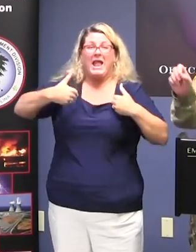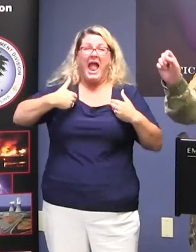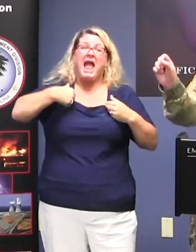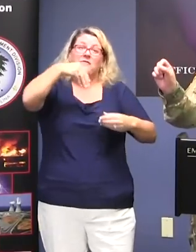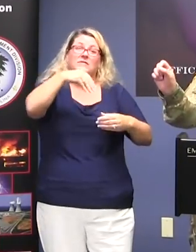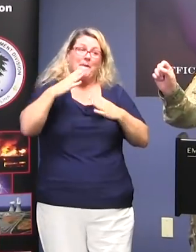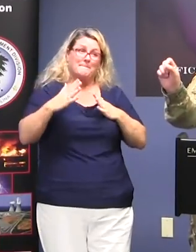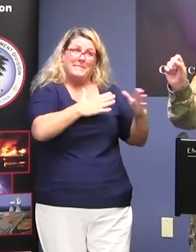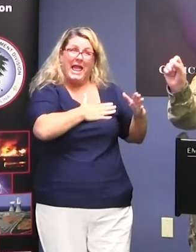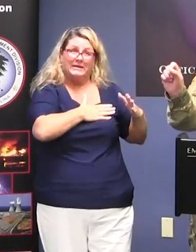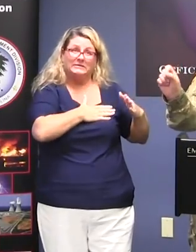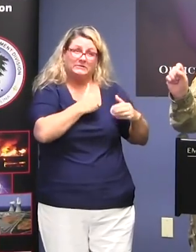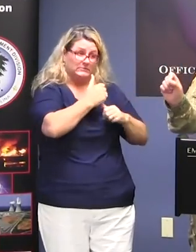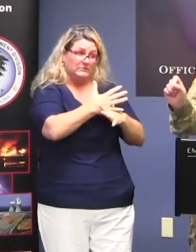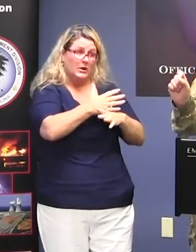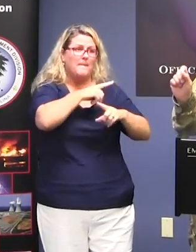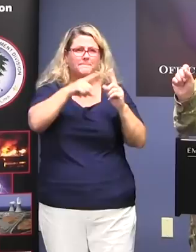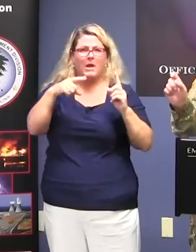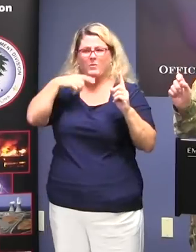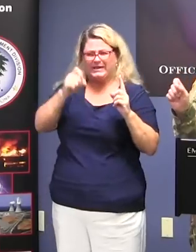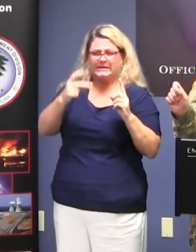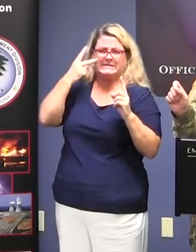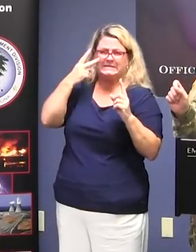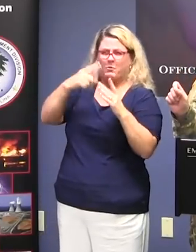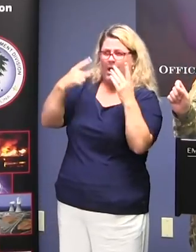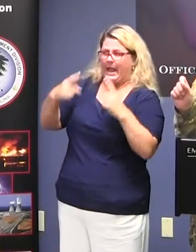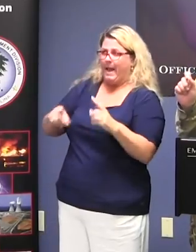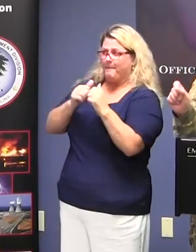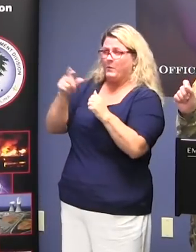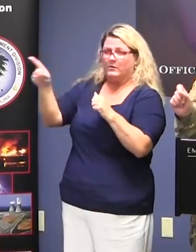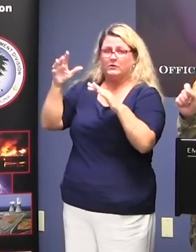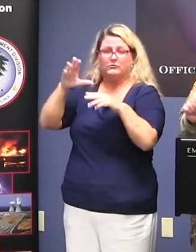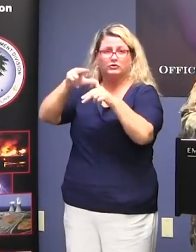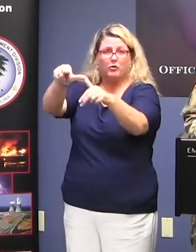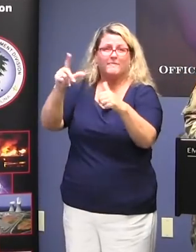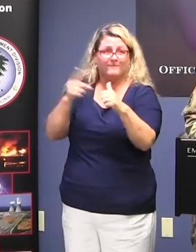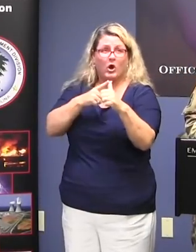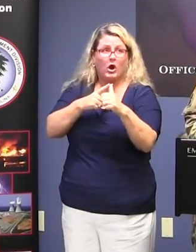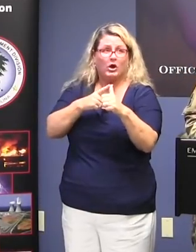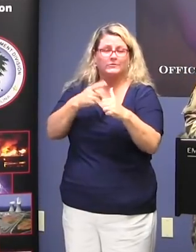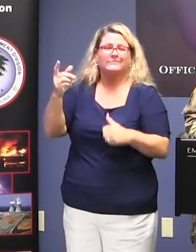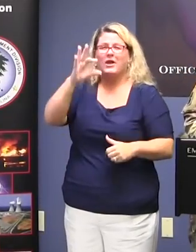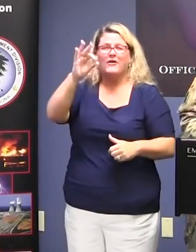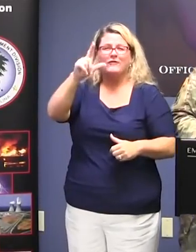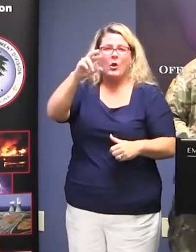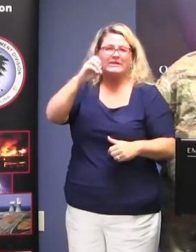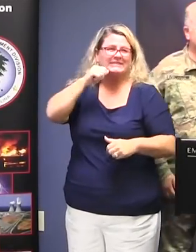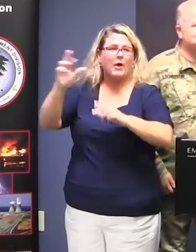just have to see the start point, and the start point is dependent on the storm, and Florence doesn't want to tell us everything yet.